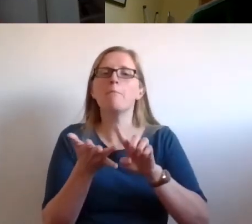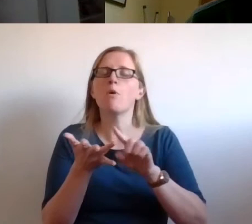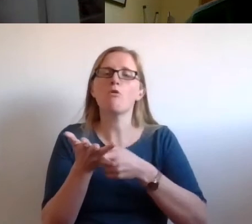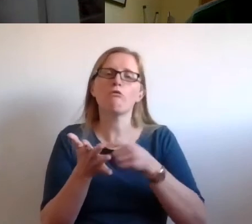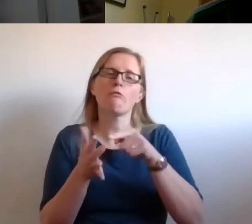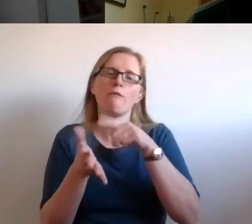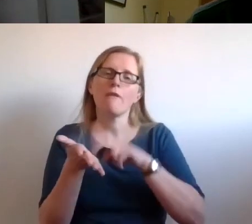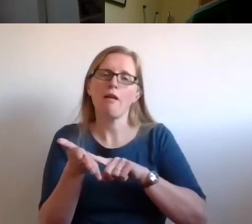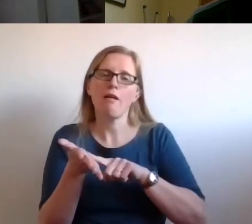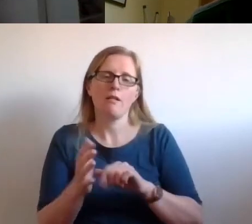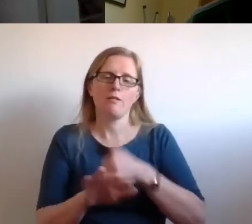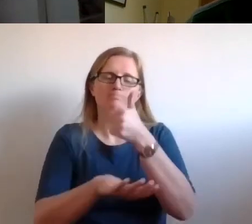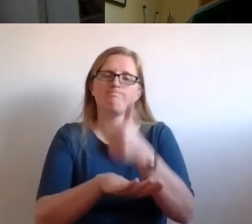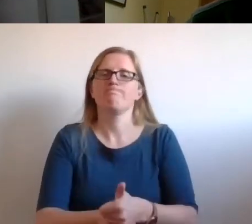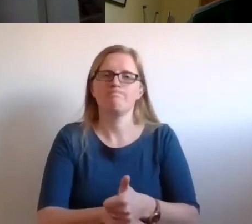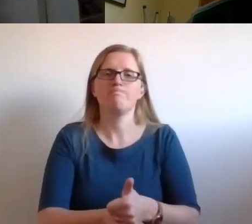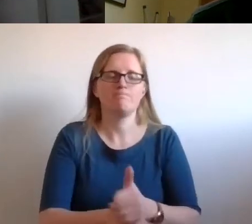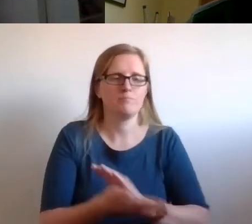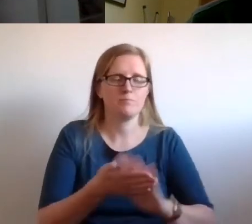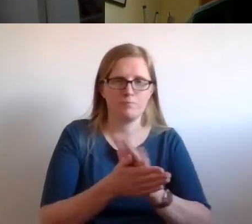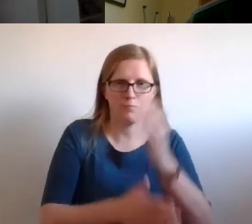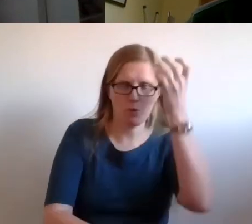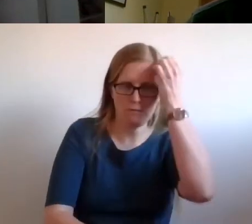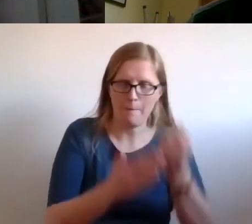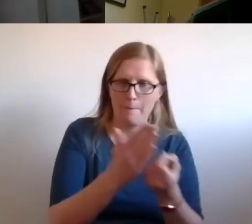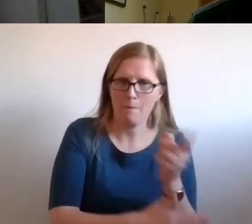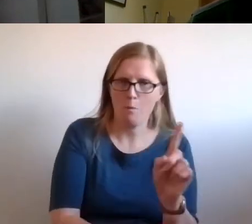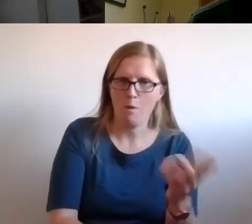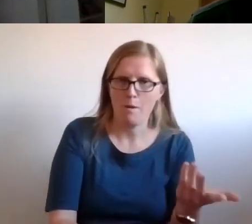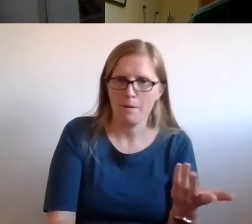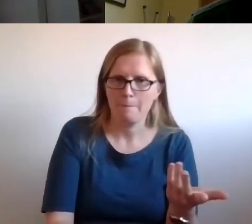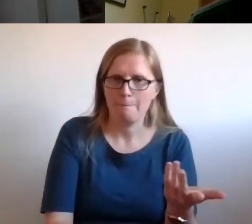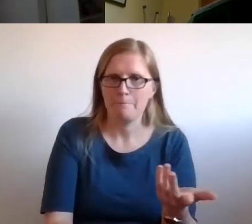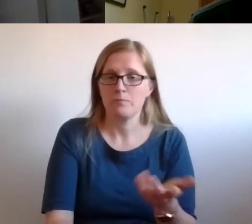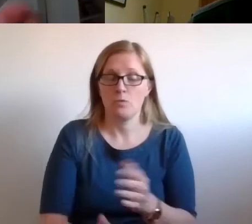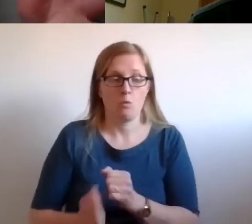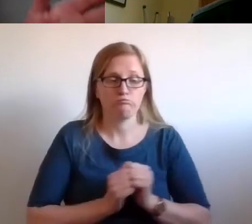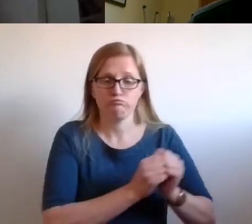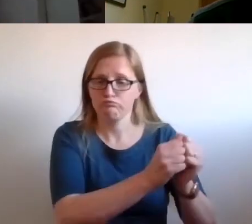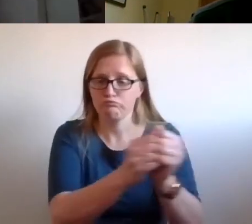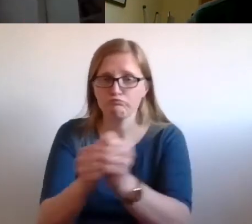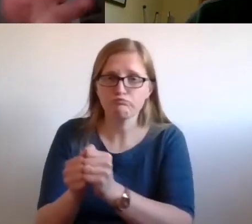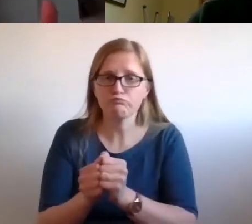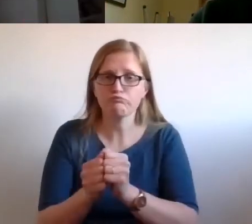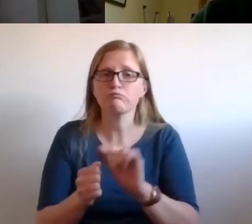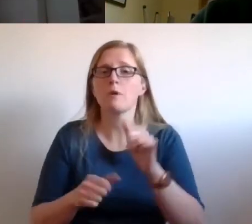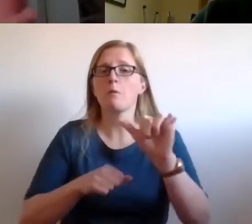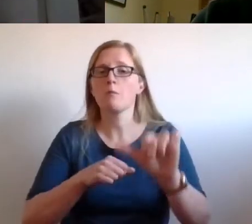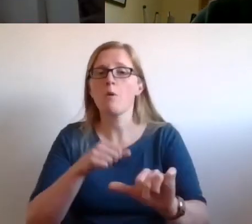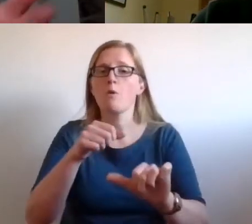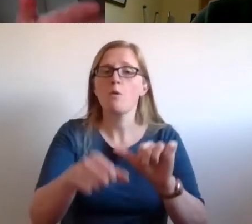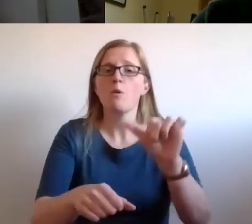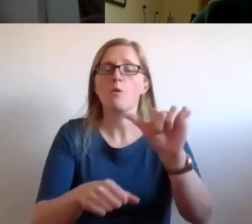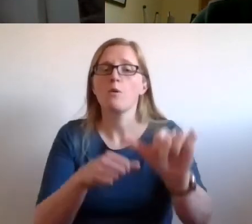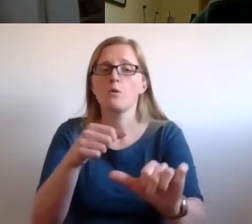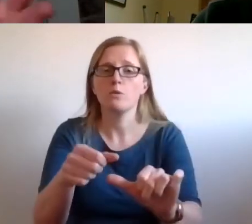participants. And then there was a process put in place that periodically, this body would this, and we called